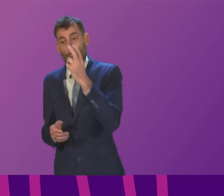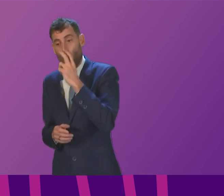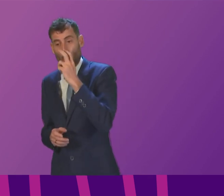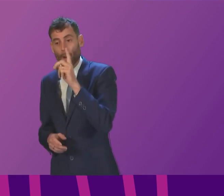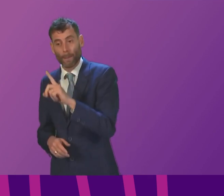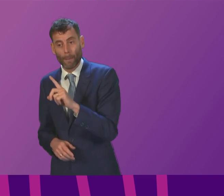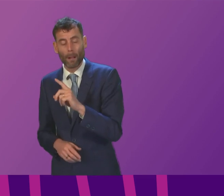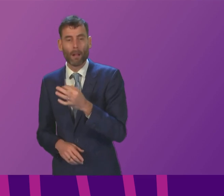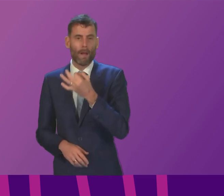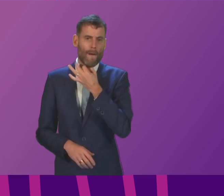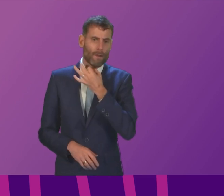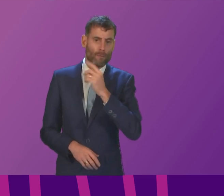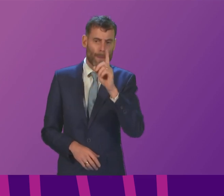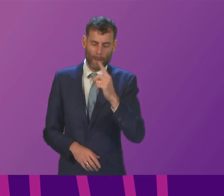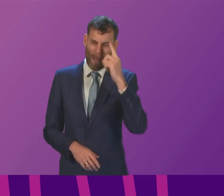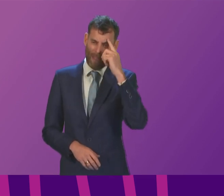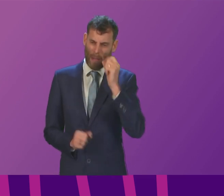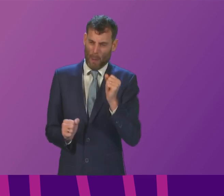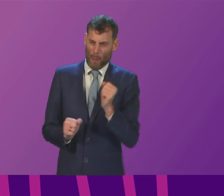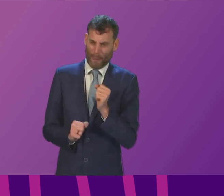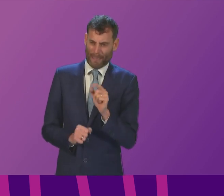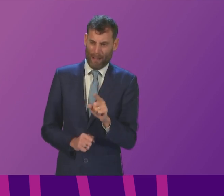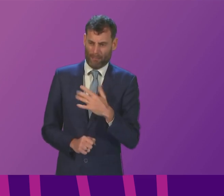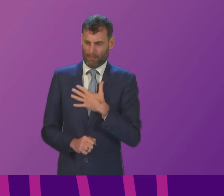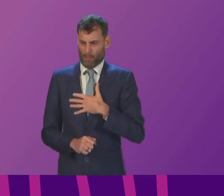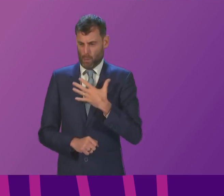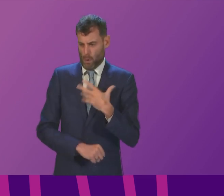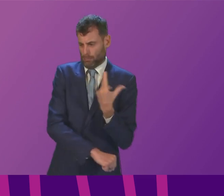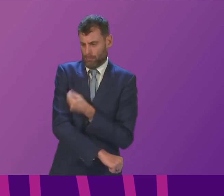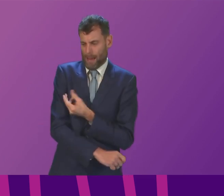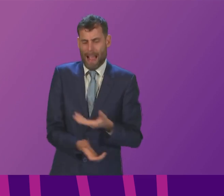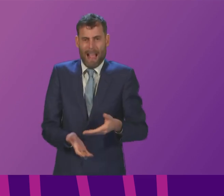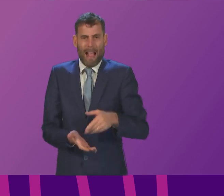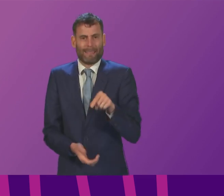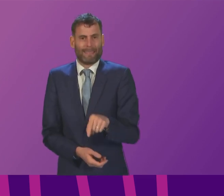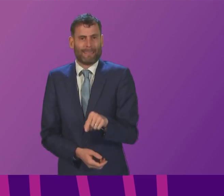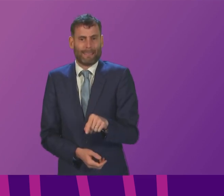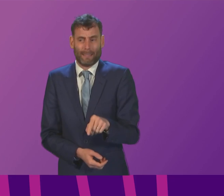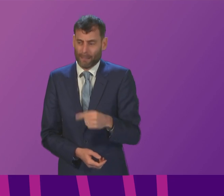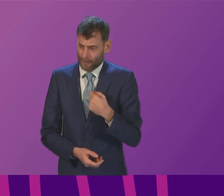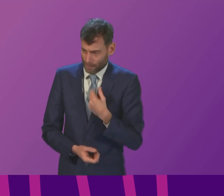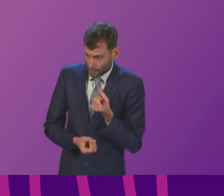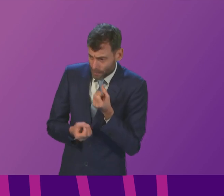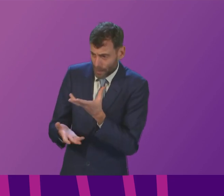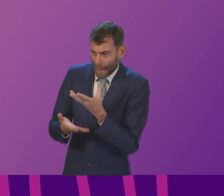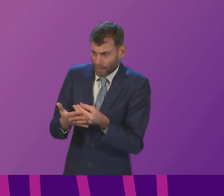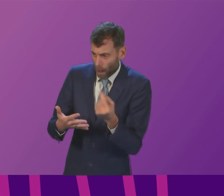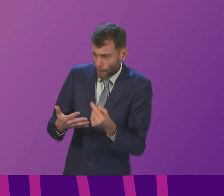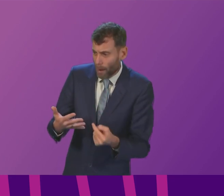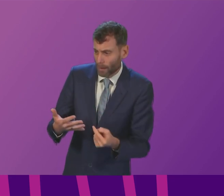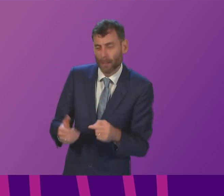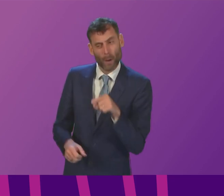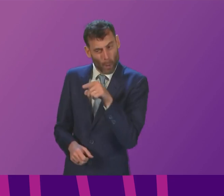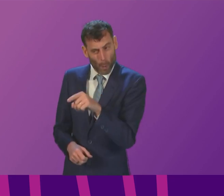looking ahead into winter needing these much needed jabs in light of these examples can I ask the First Minister what reassurance